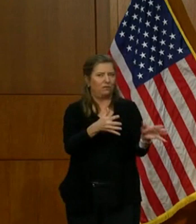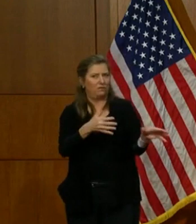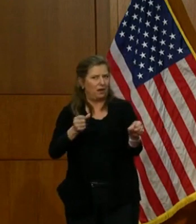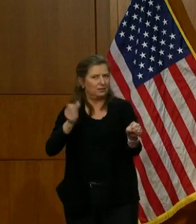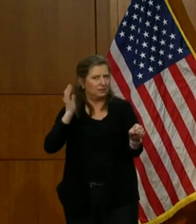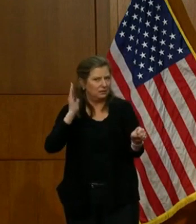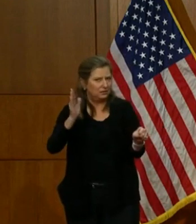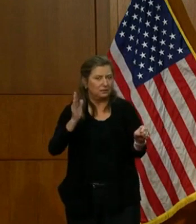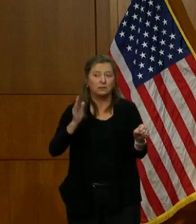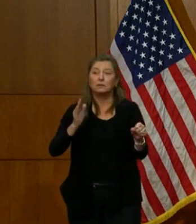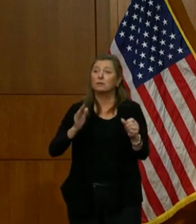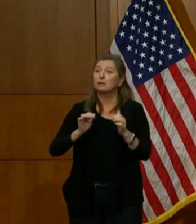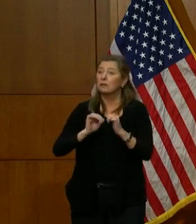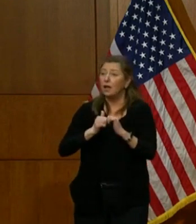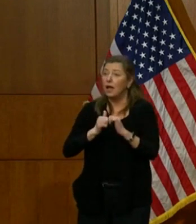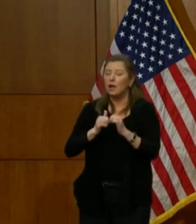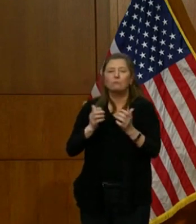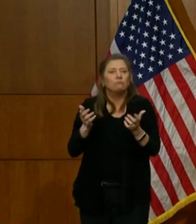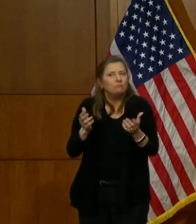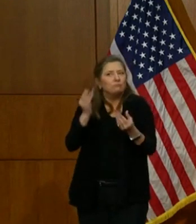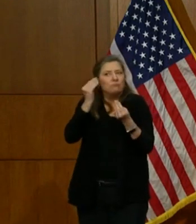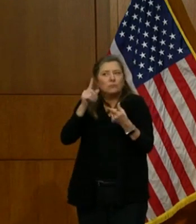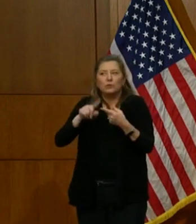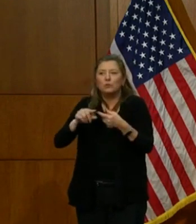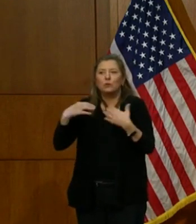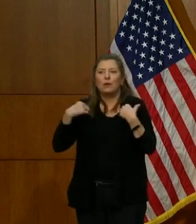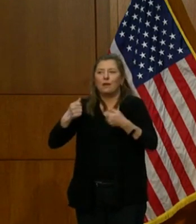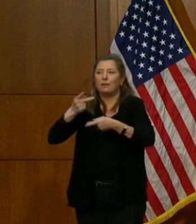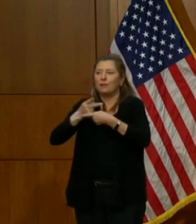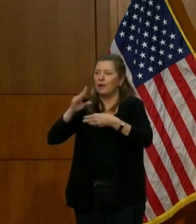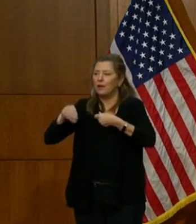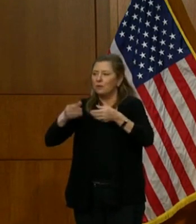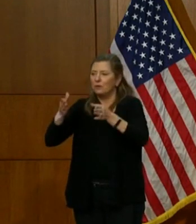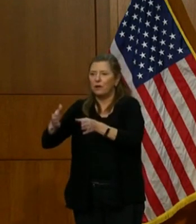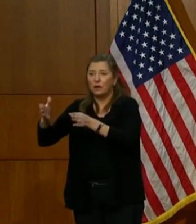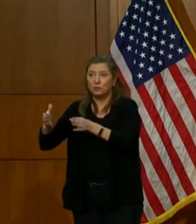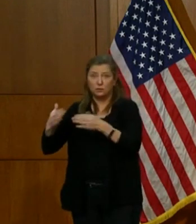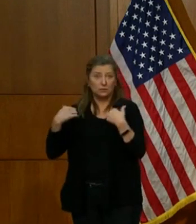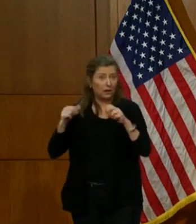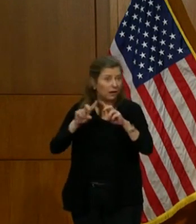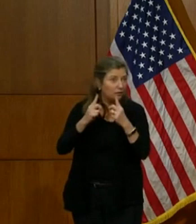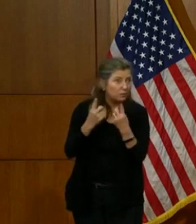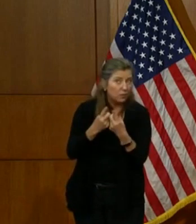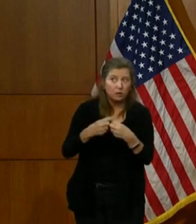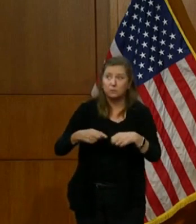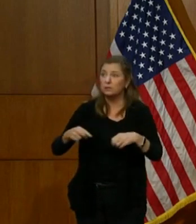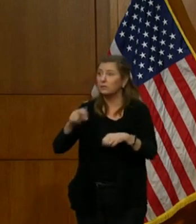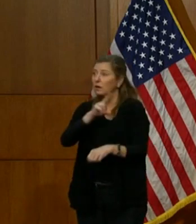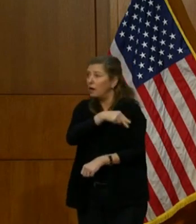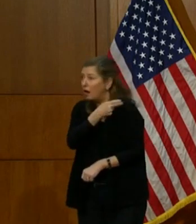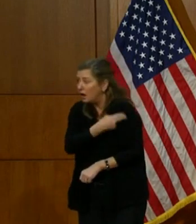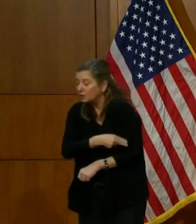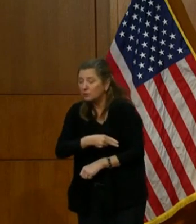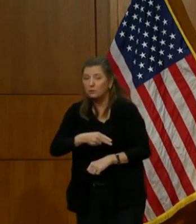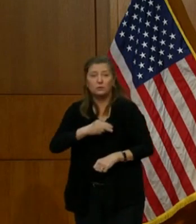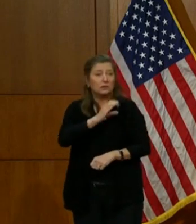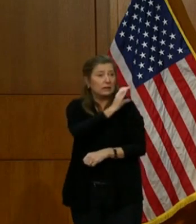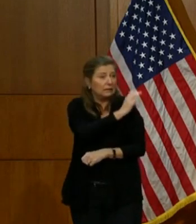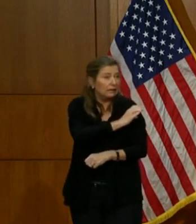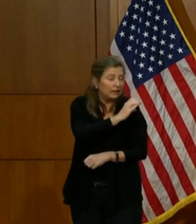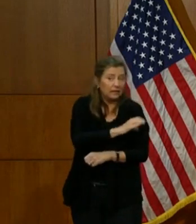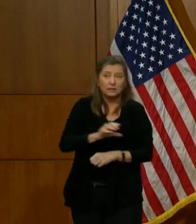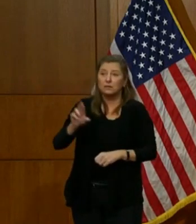That starts with a simple message to health care providers, health departments, hospitals, clinics, pharmacies,